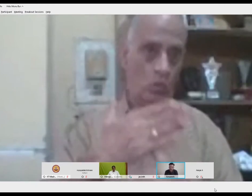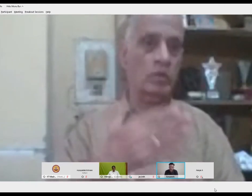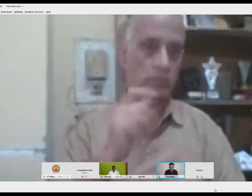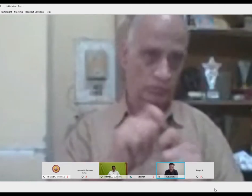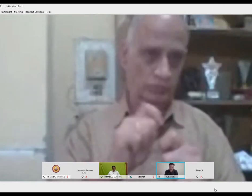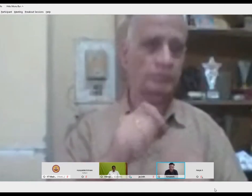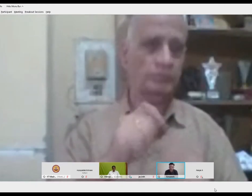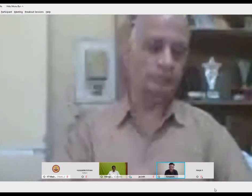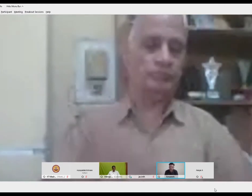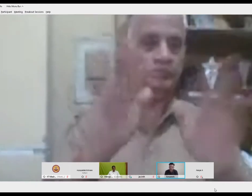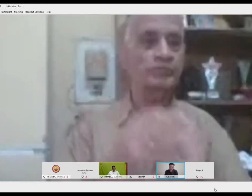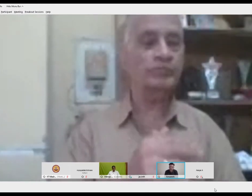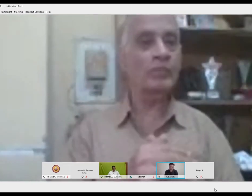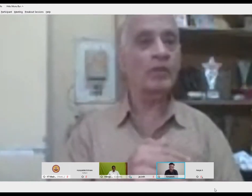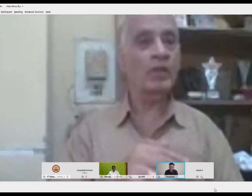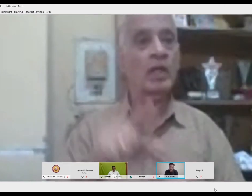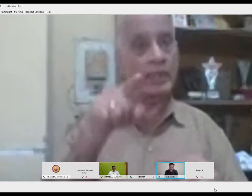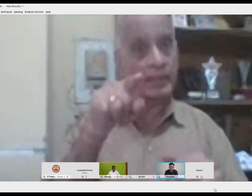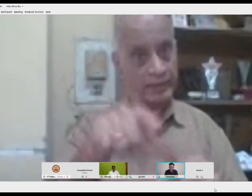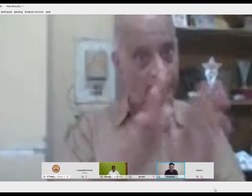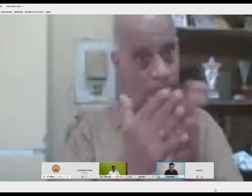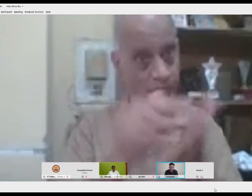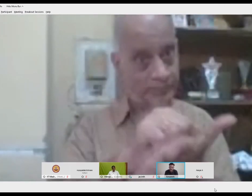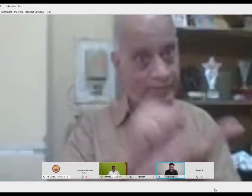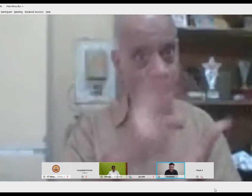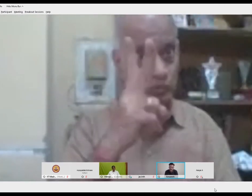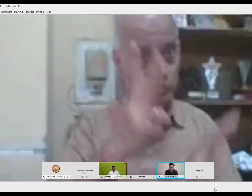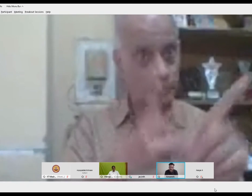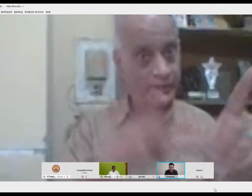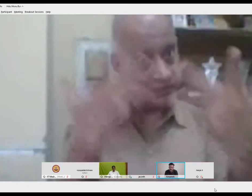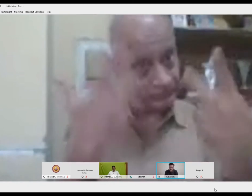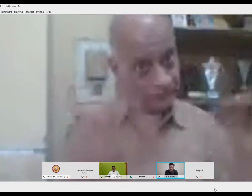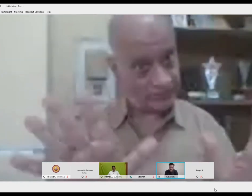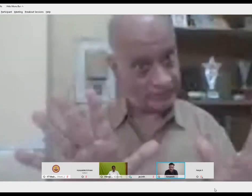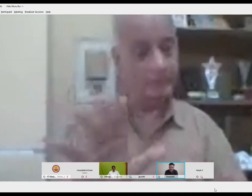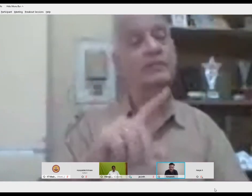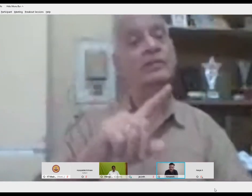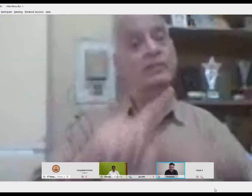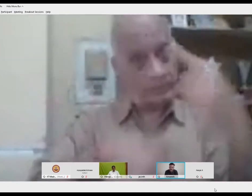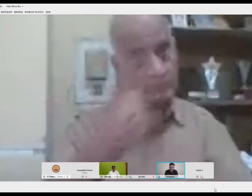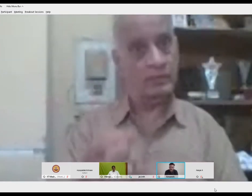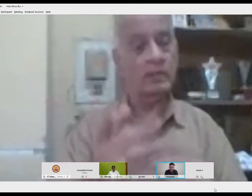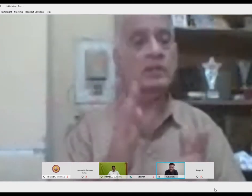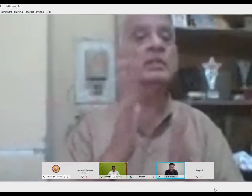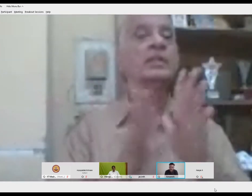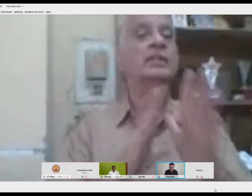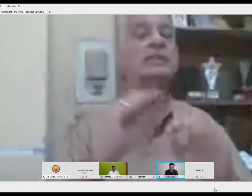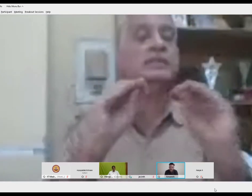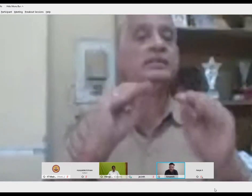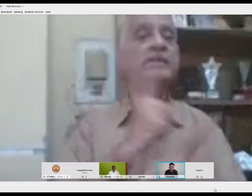So I was working there and my son, Amarish, was also working with me. So after two